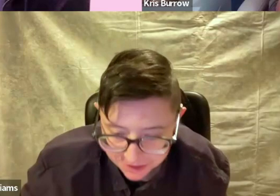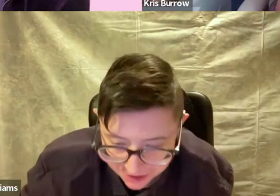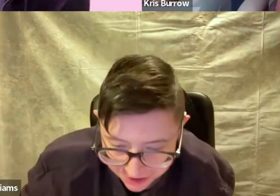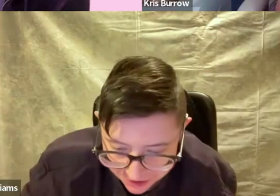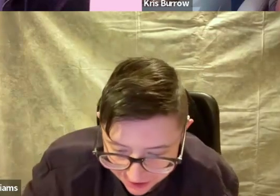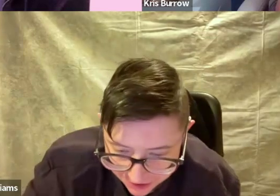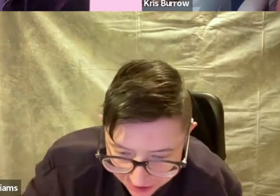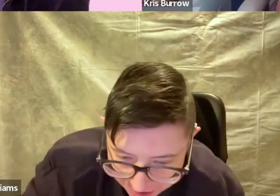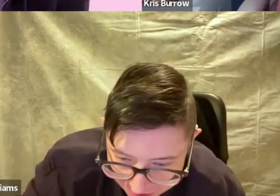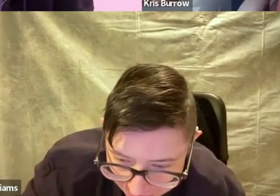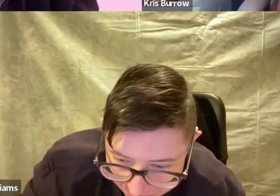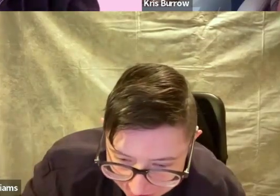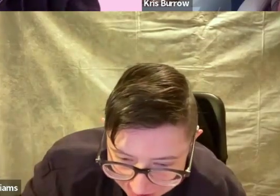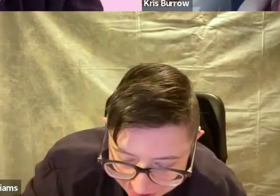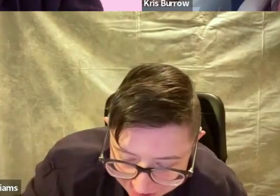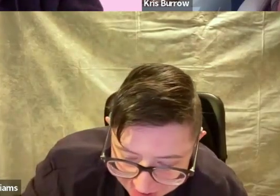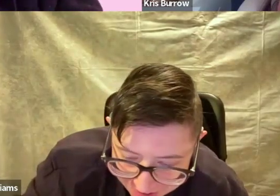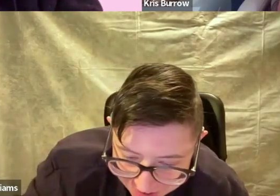him.